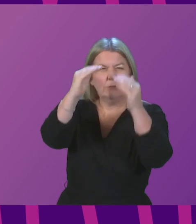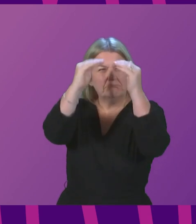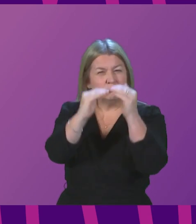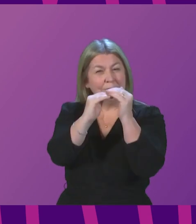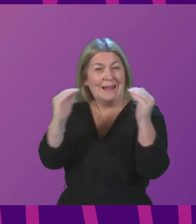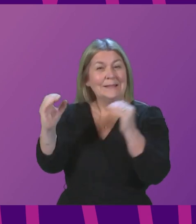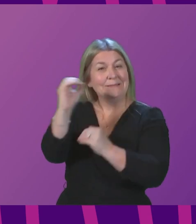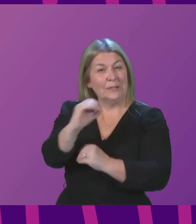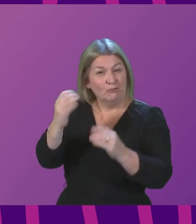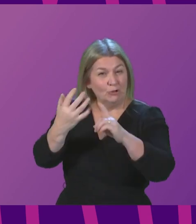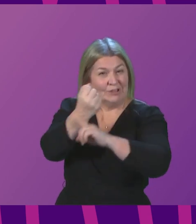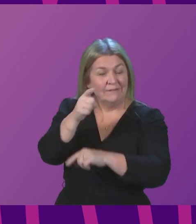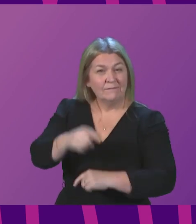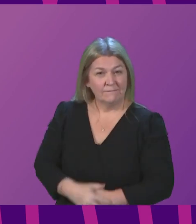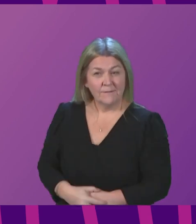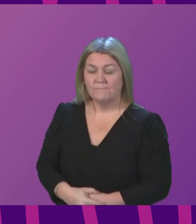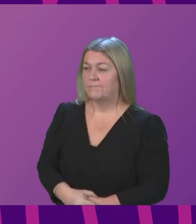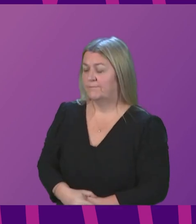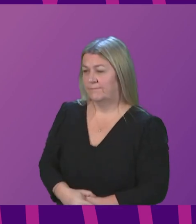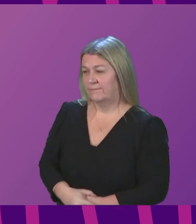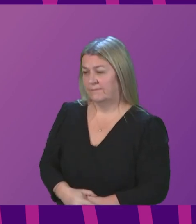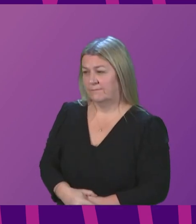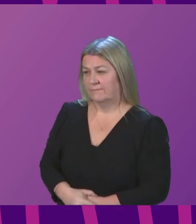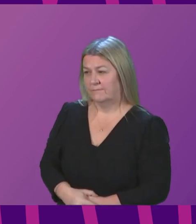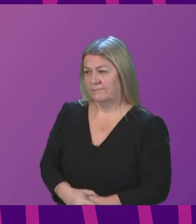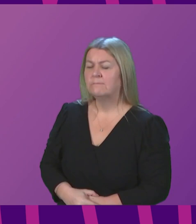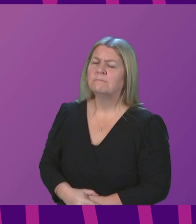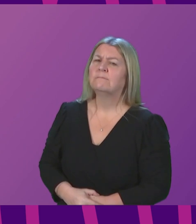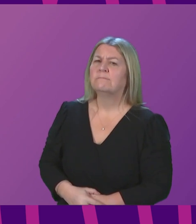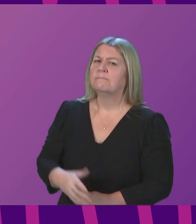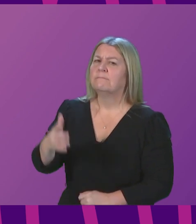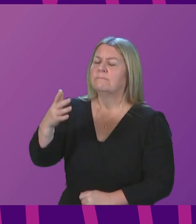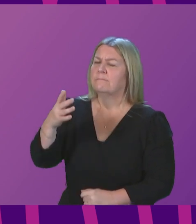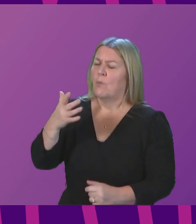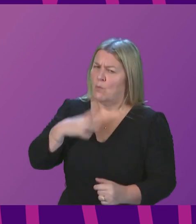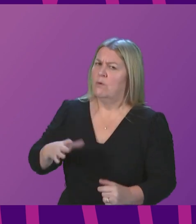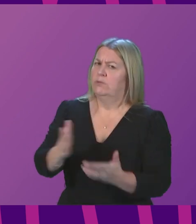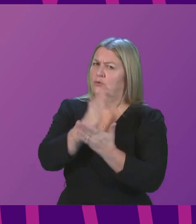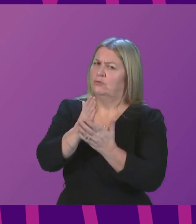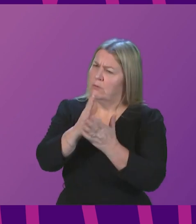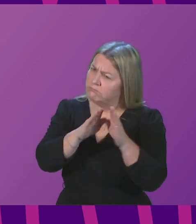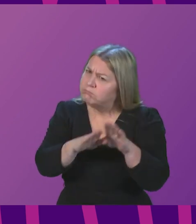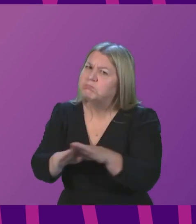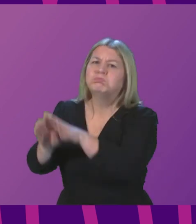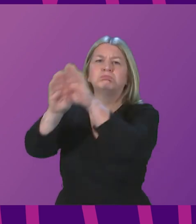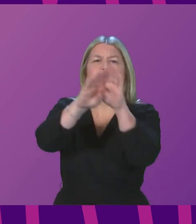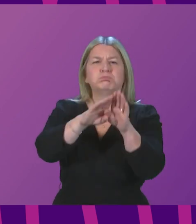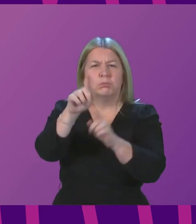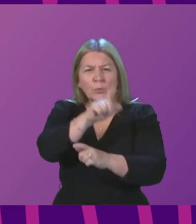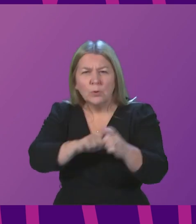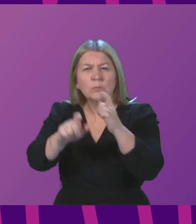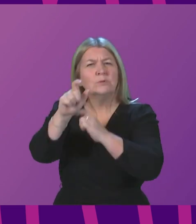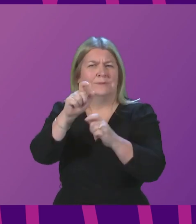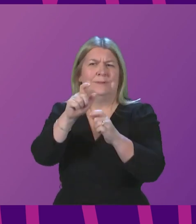We are determined to leave no one individuals or communities behind as we move to a net zero economy. Our national just